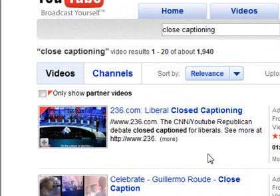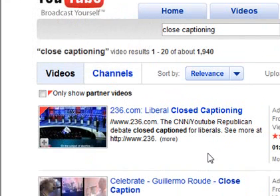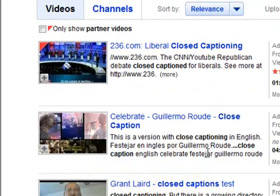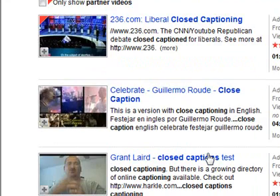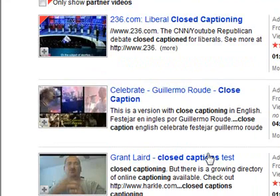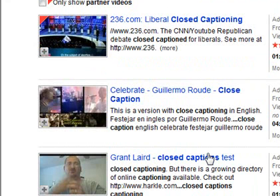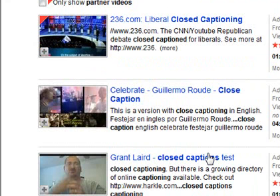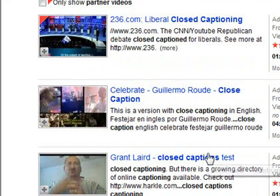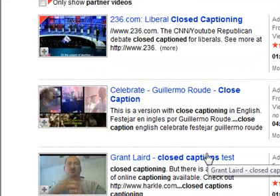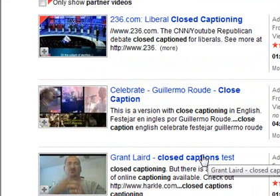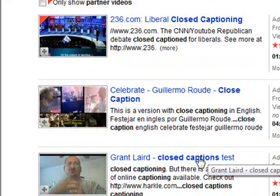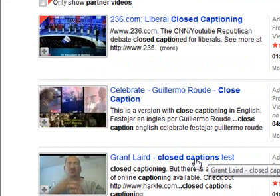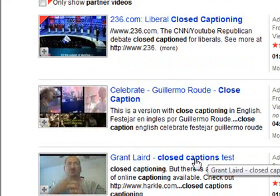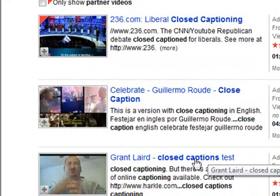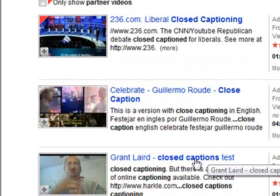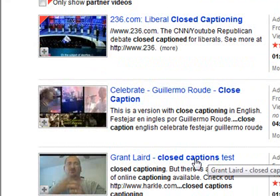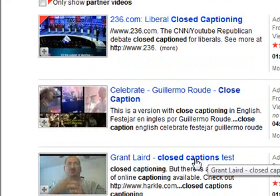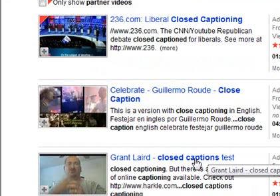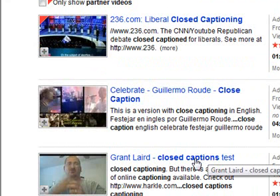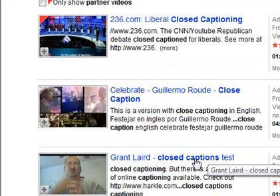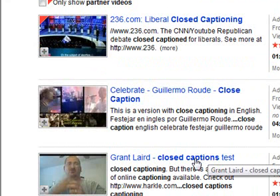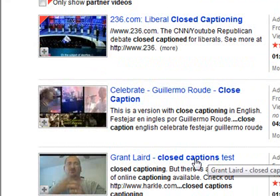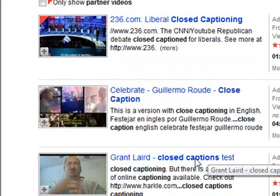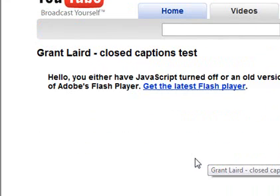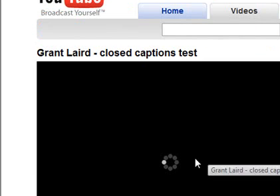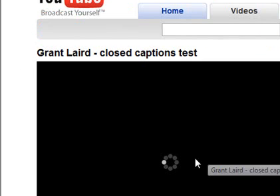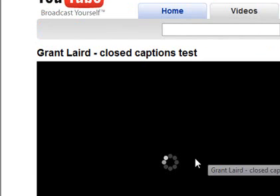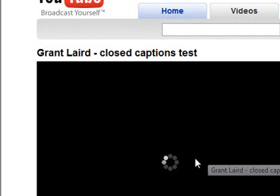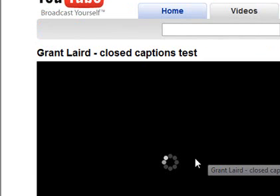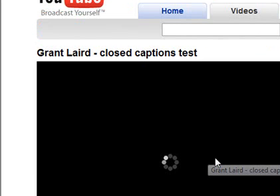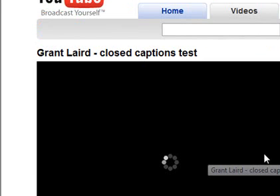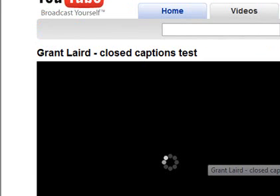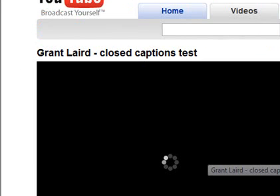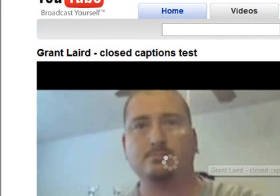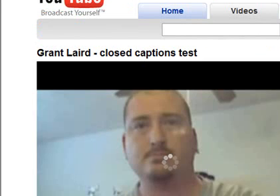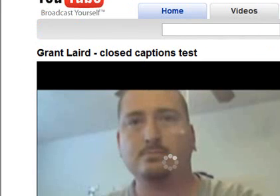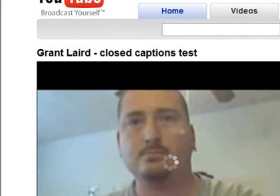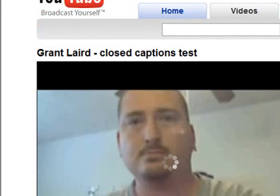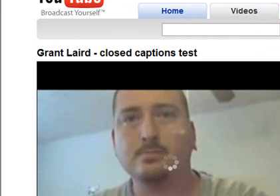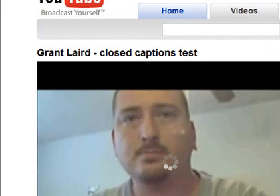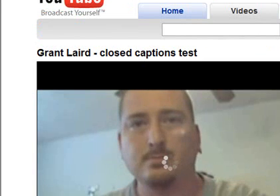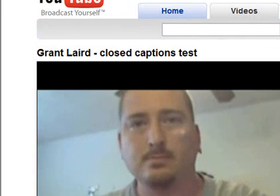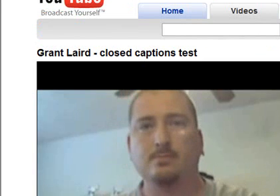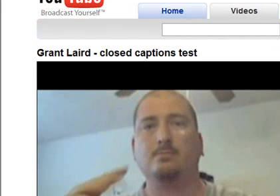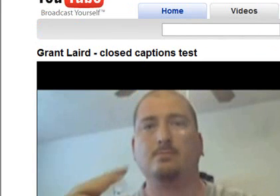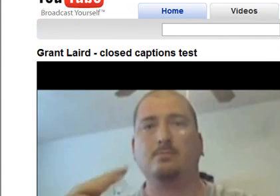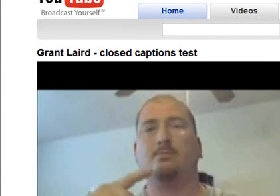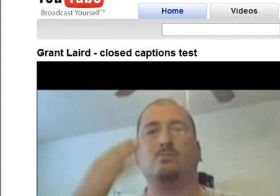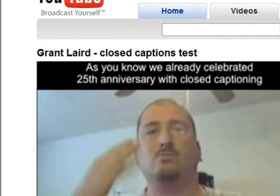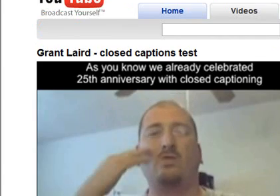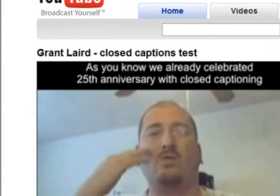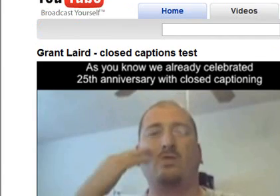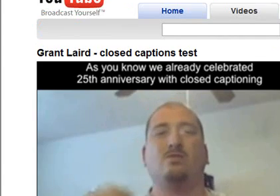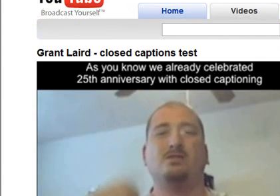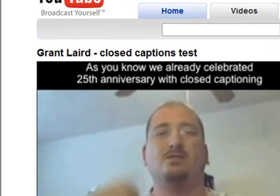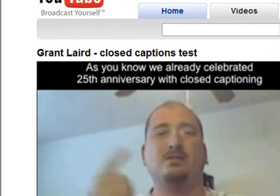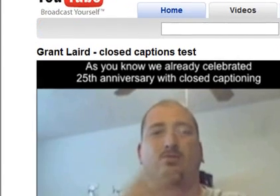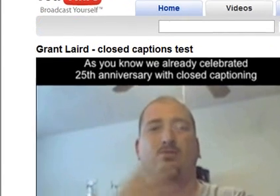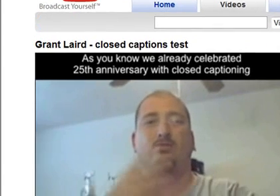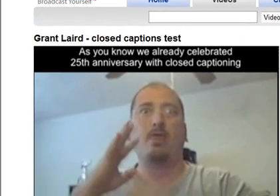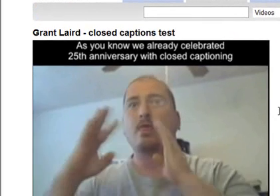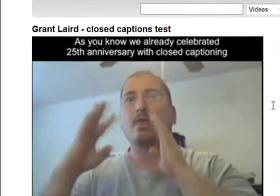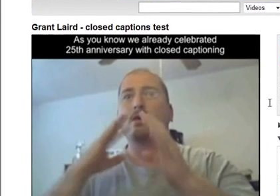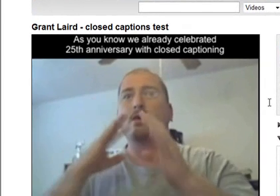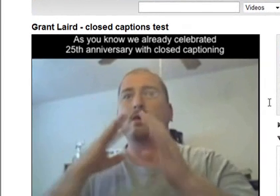there are some interesting videos that are already closed captioned on YouTube this is an